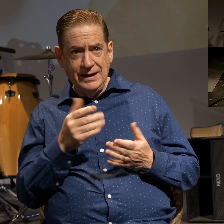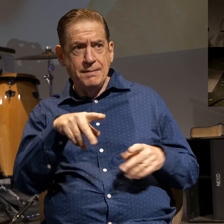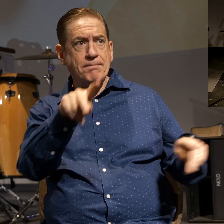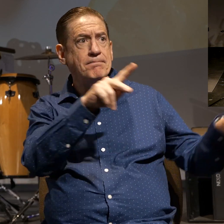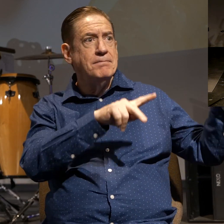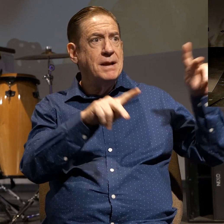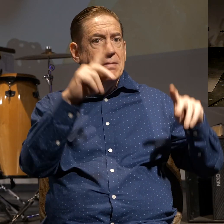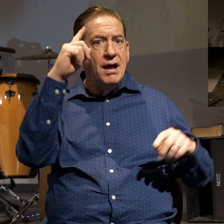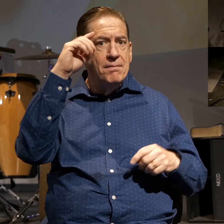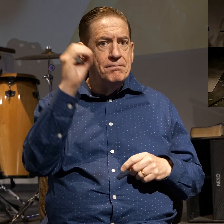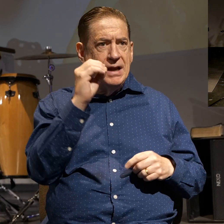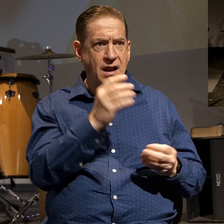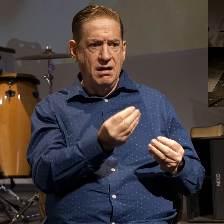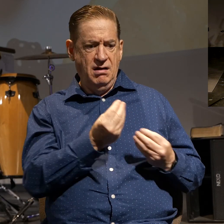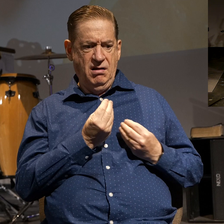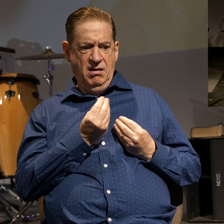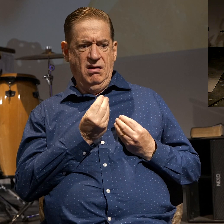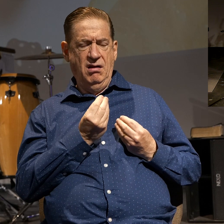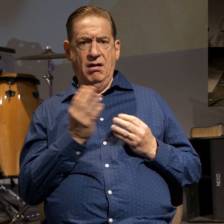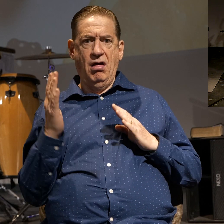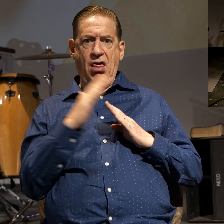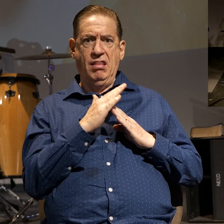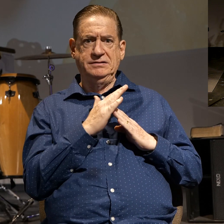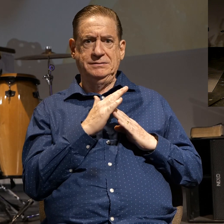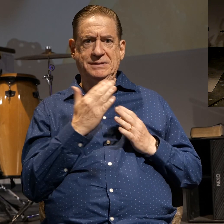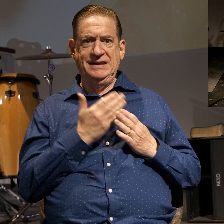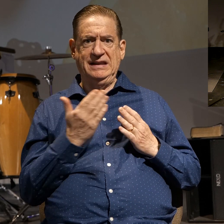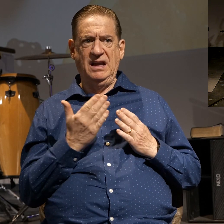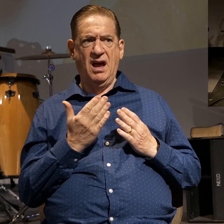people, and made it into an ultimate thing